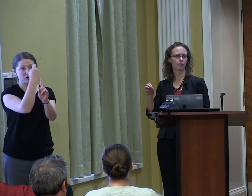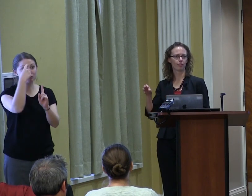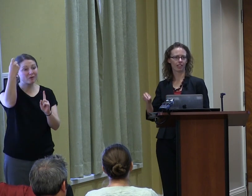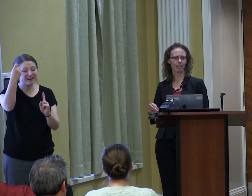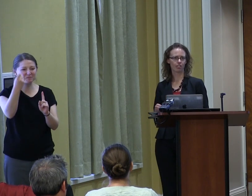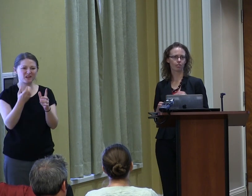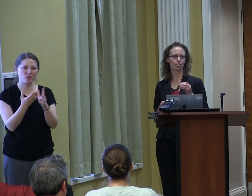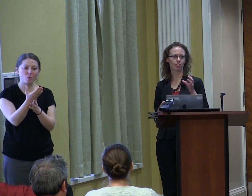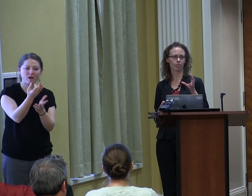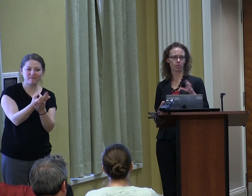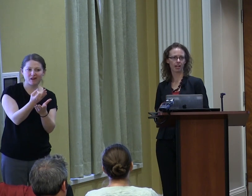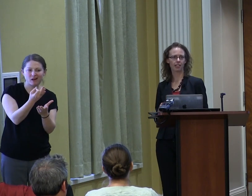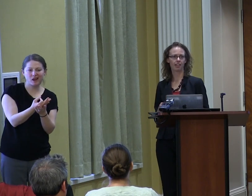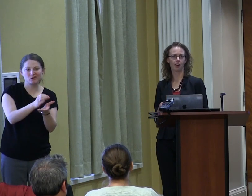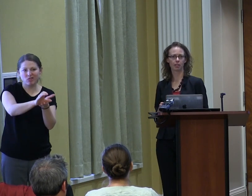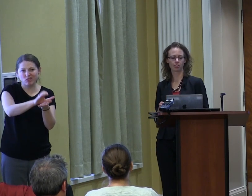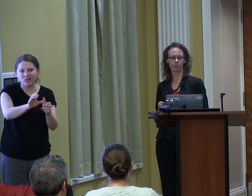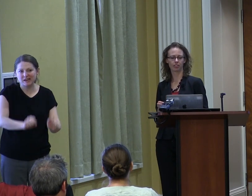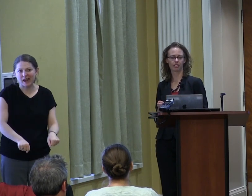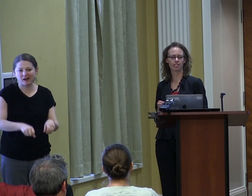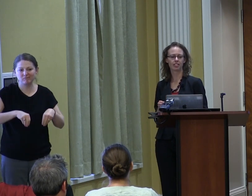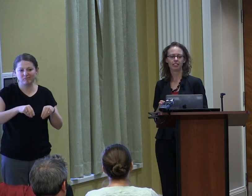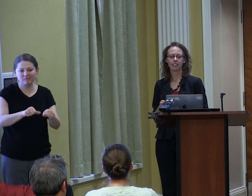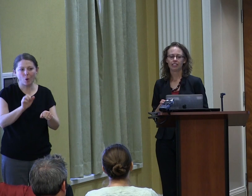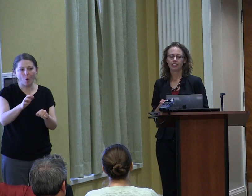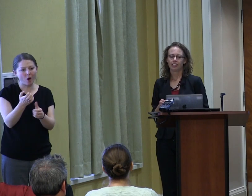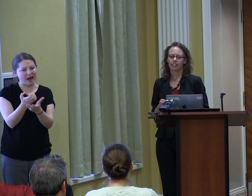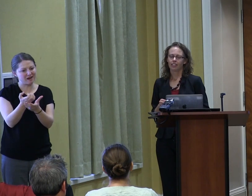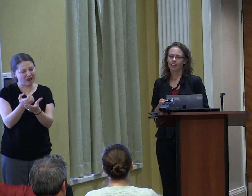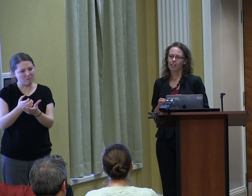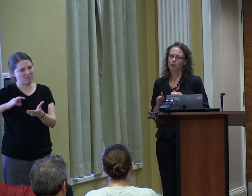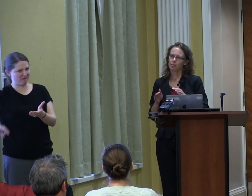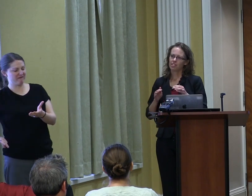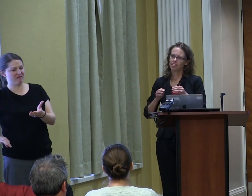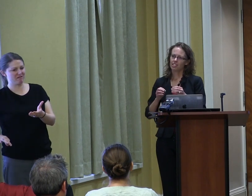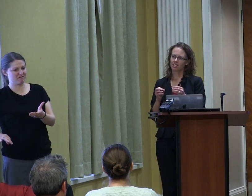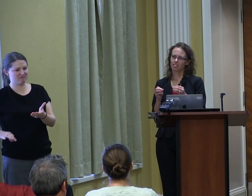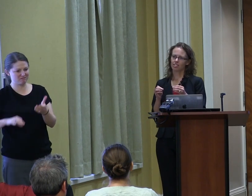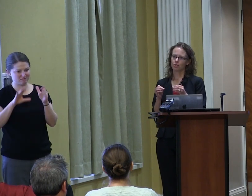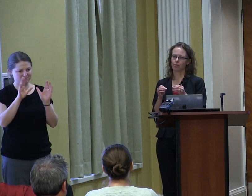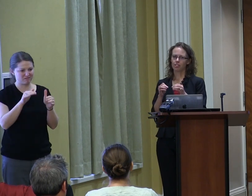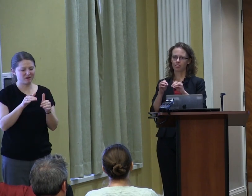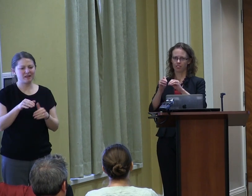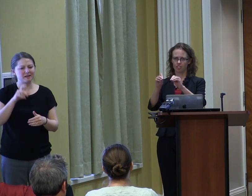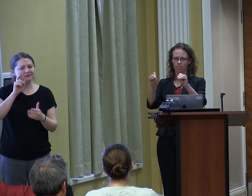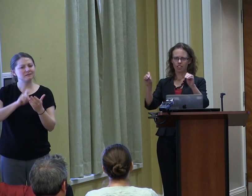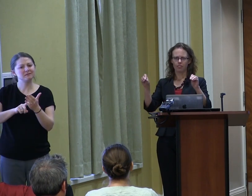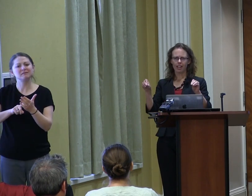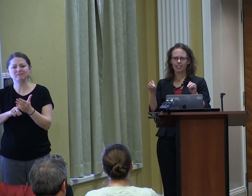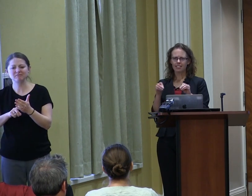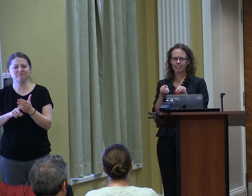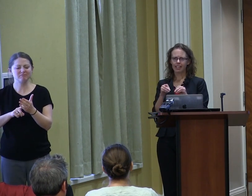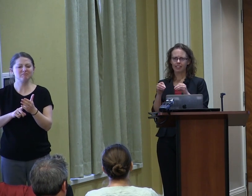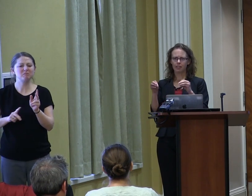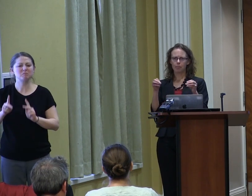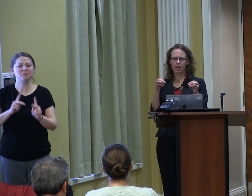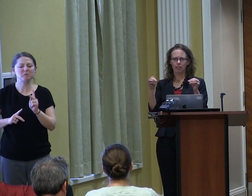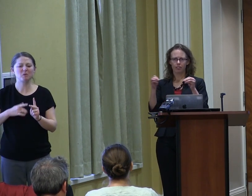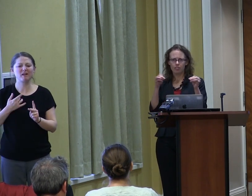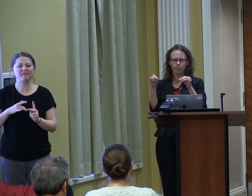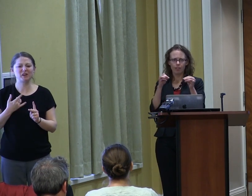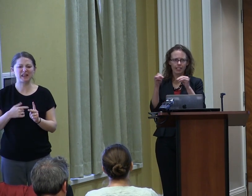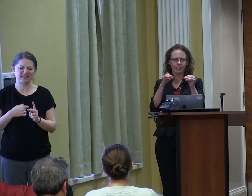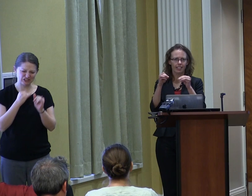only through financial terms or economic goods. And when we see citizens rendered, these just kind of isolated